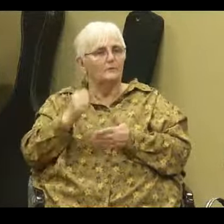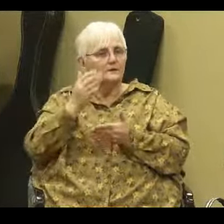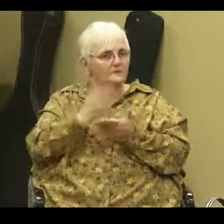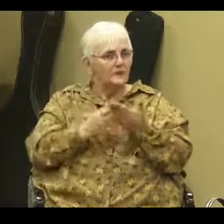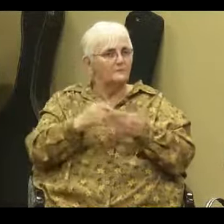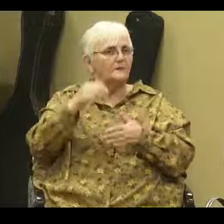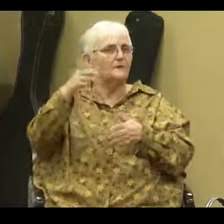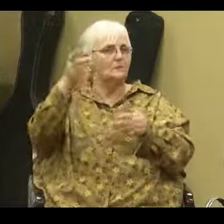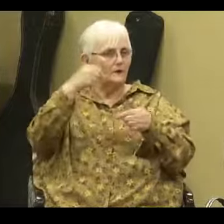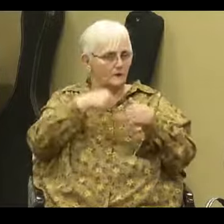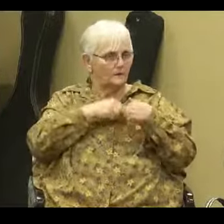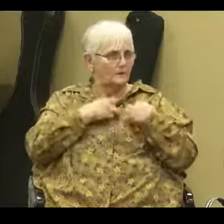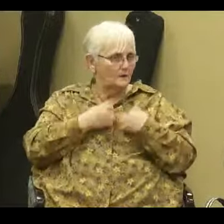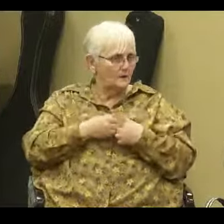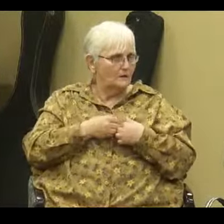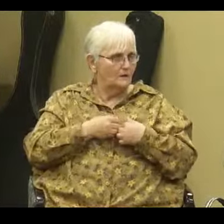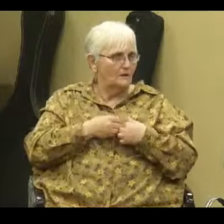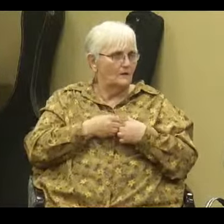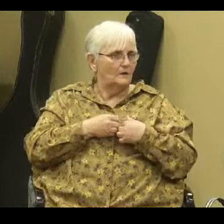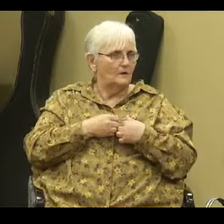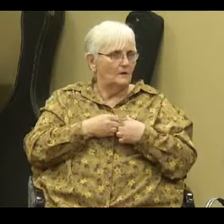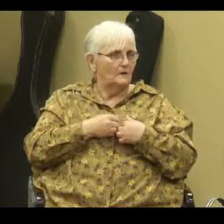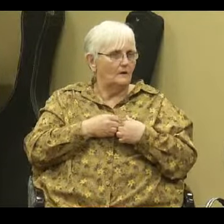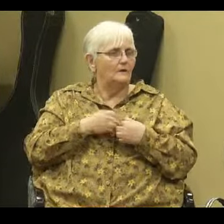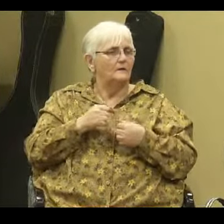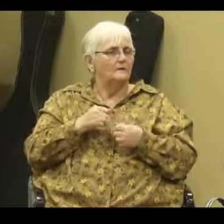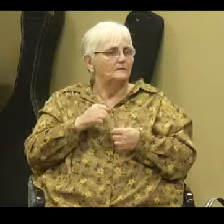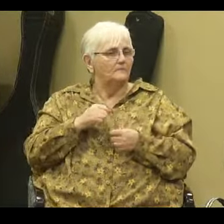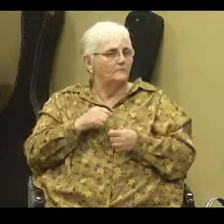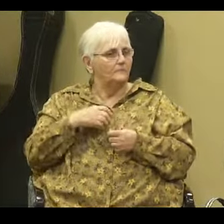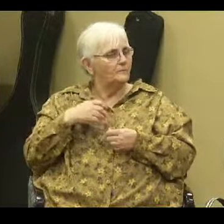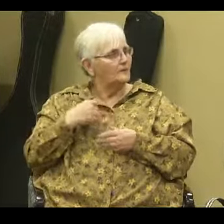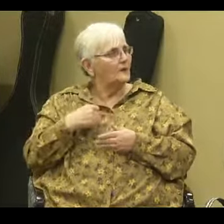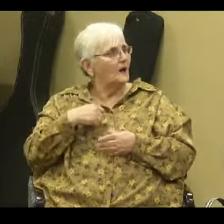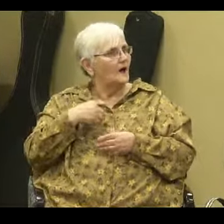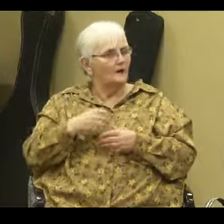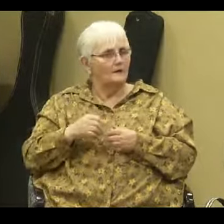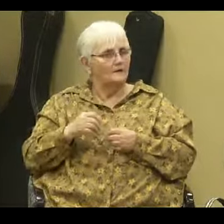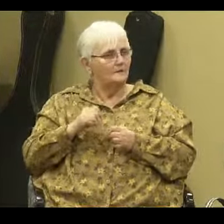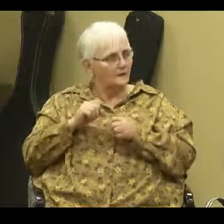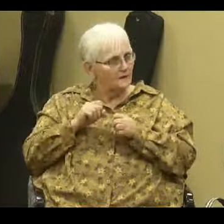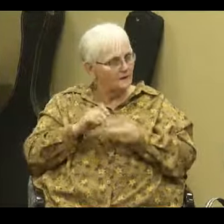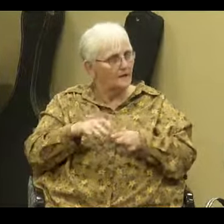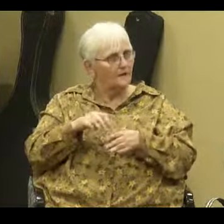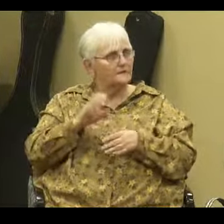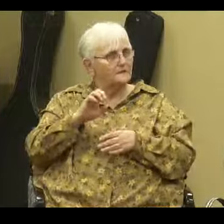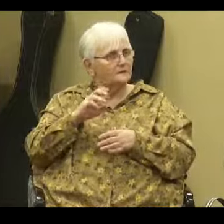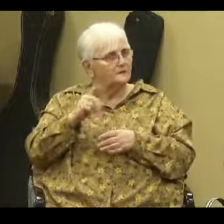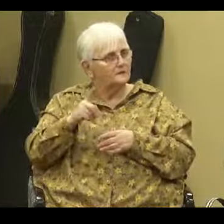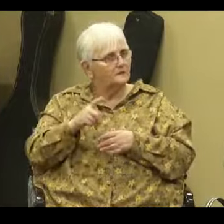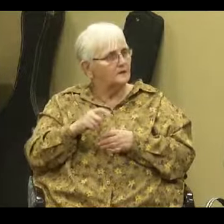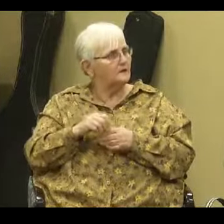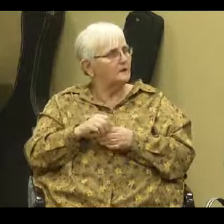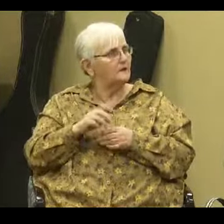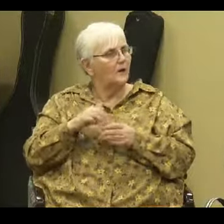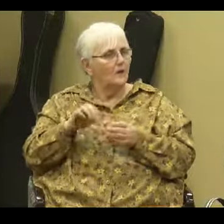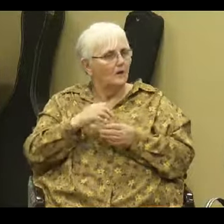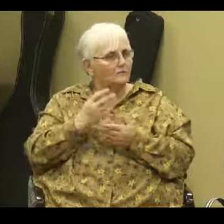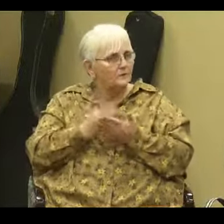there that, you know, allowed the seed of the gospel, of the